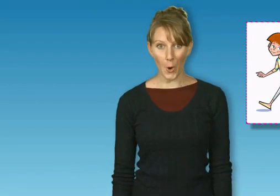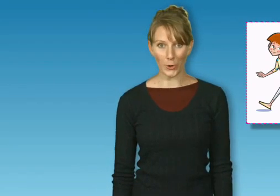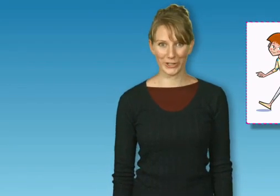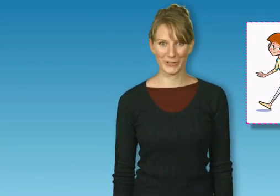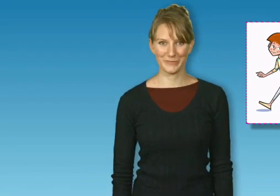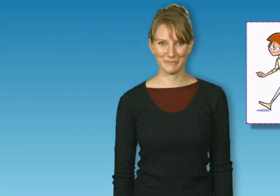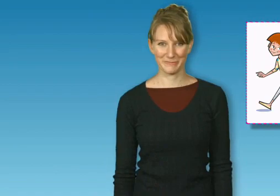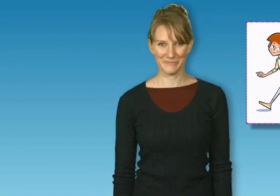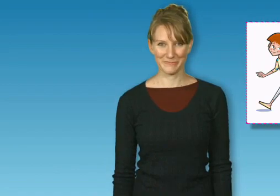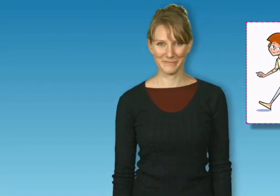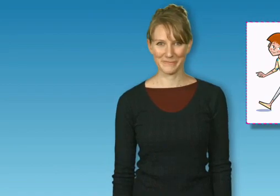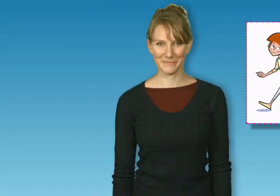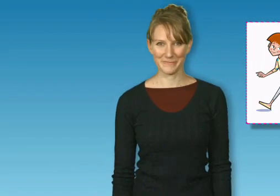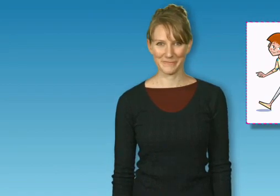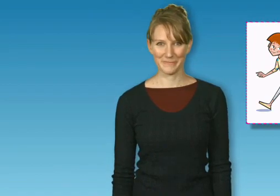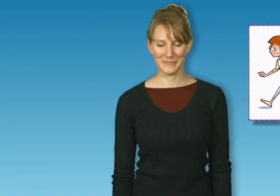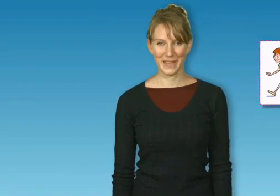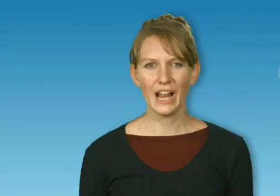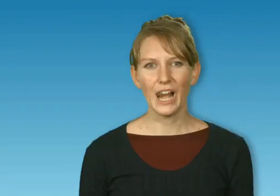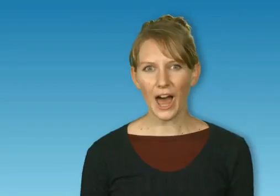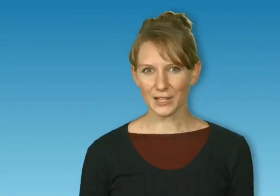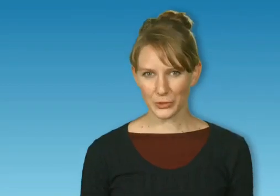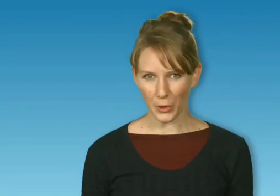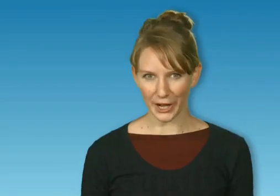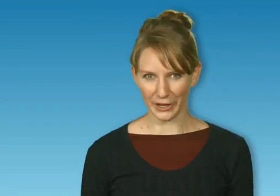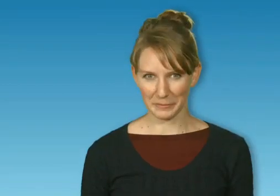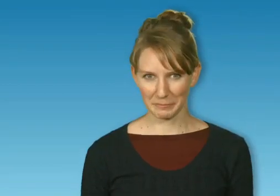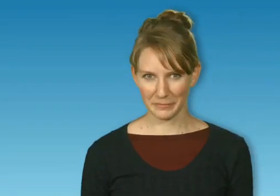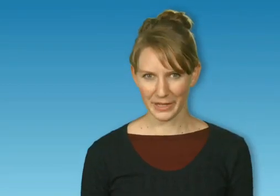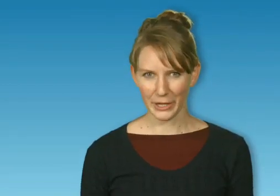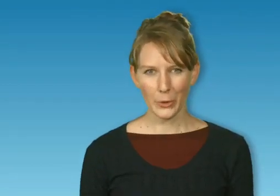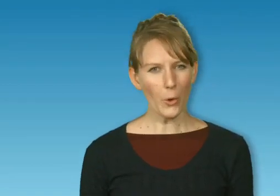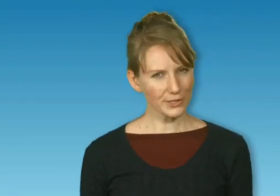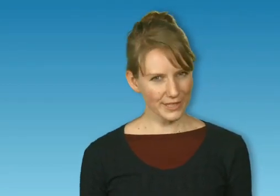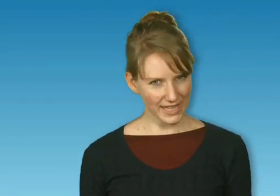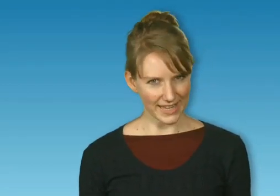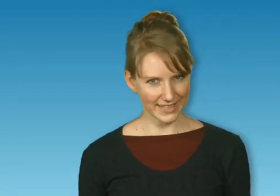walk last one what's this